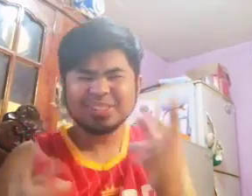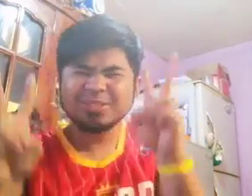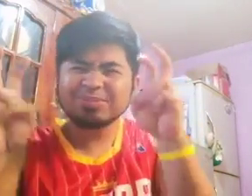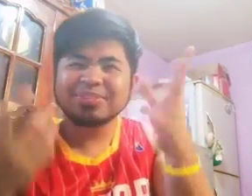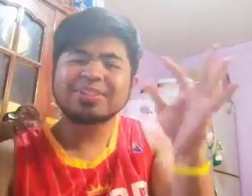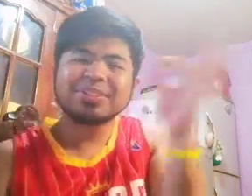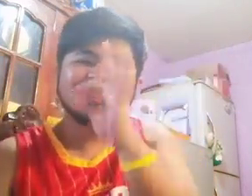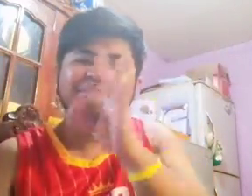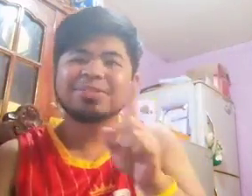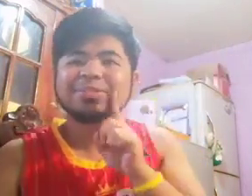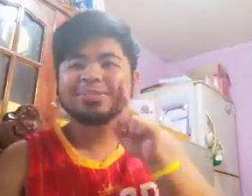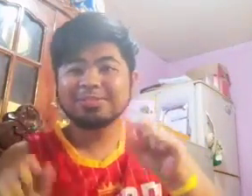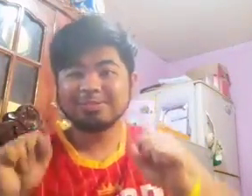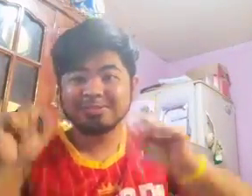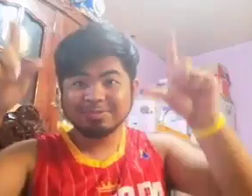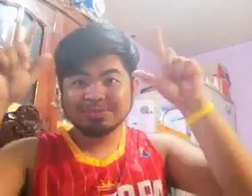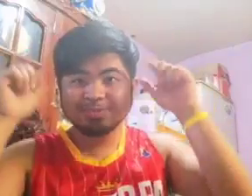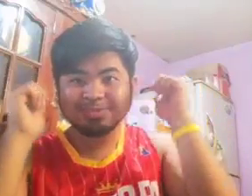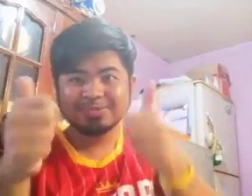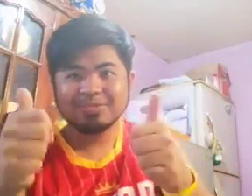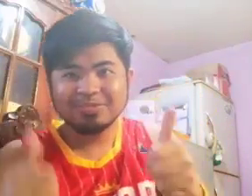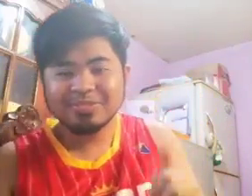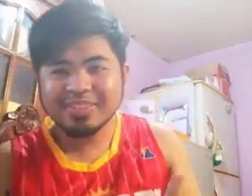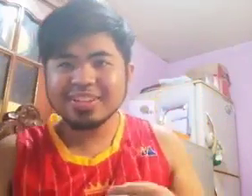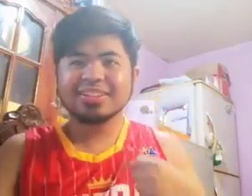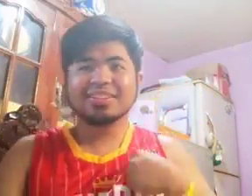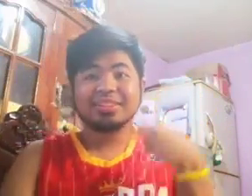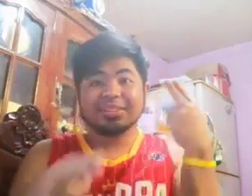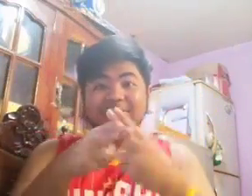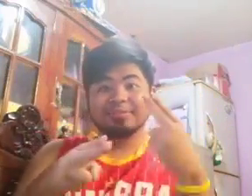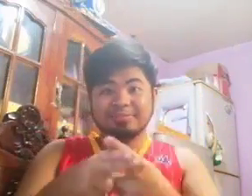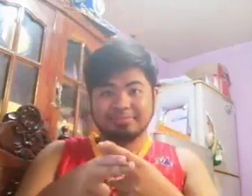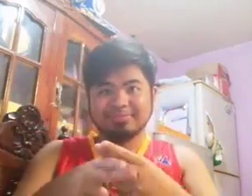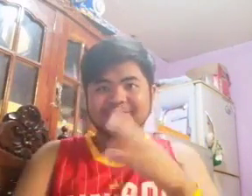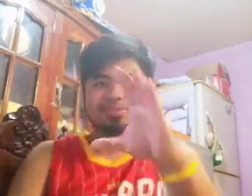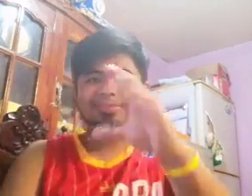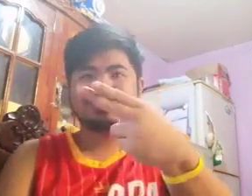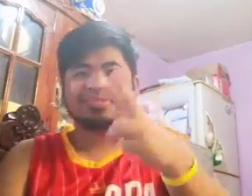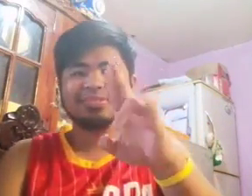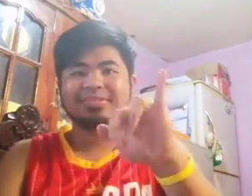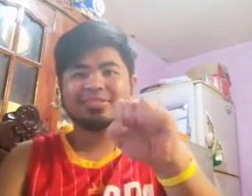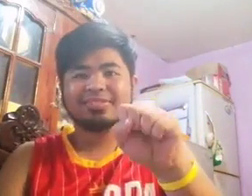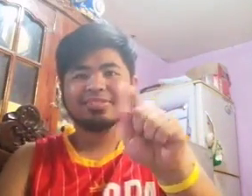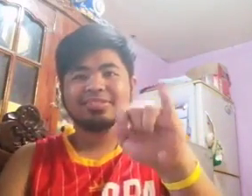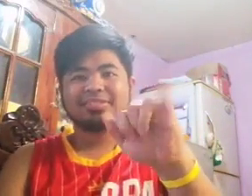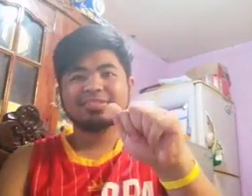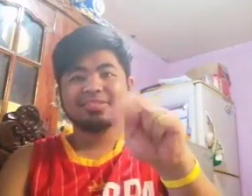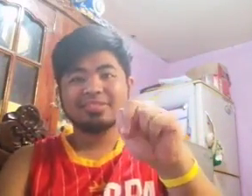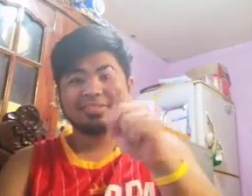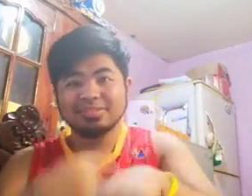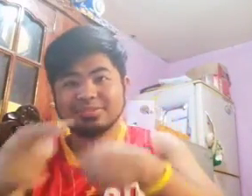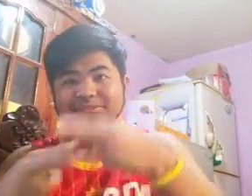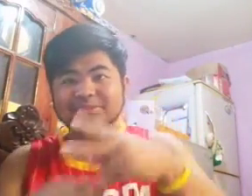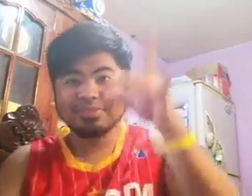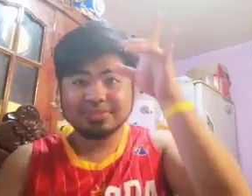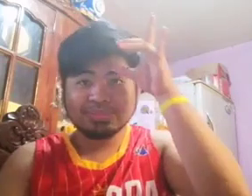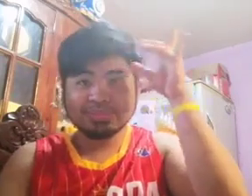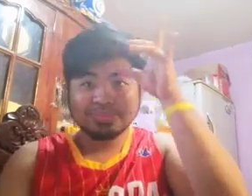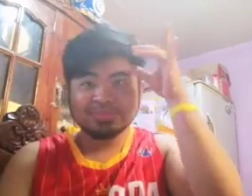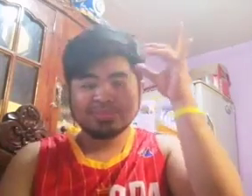plays is a fun game. You want to sure you're up. You're stopping the